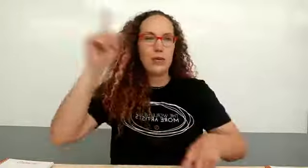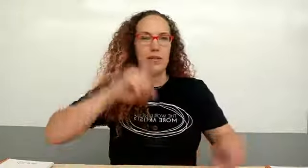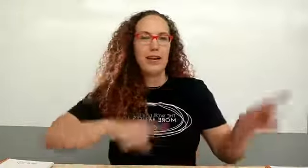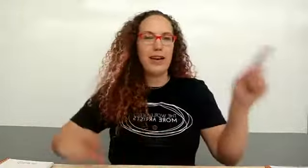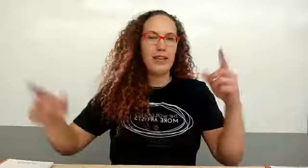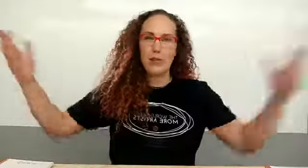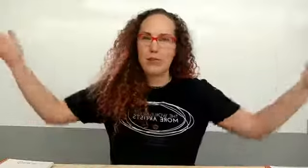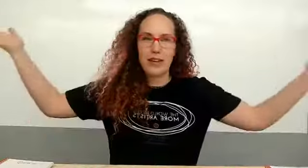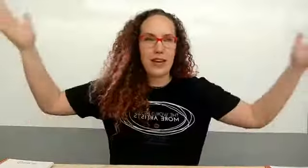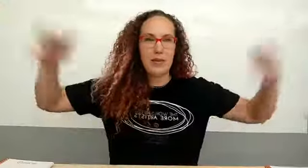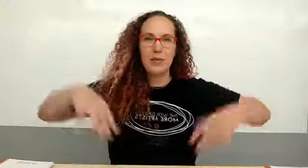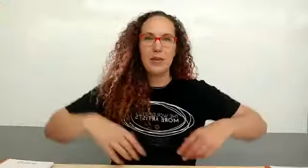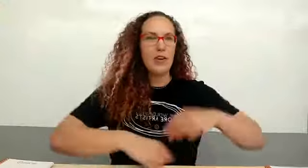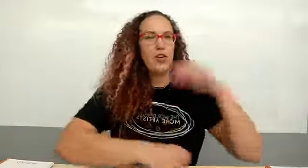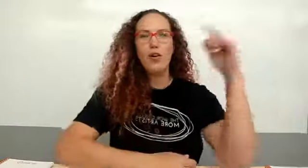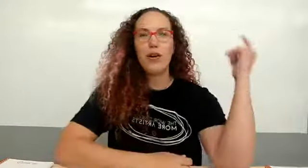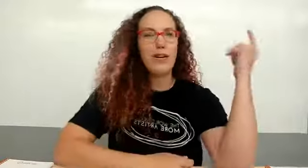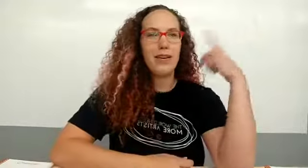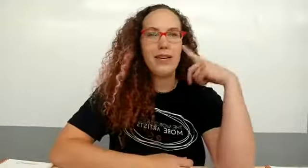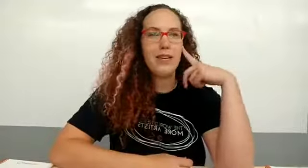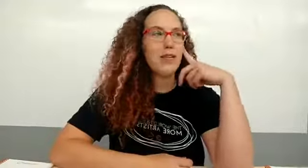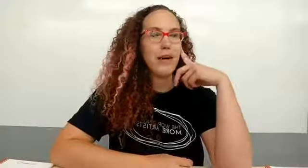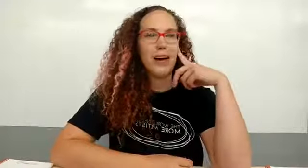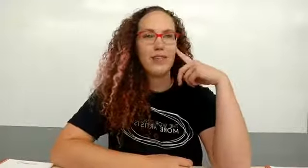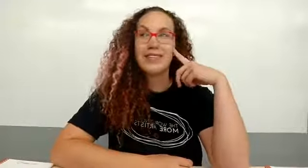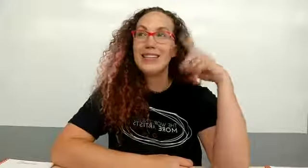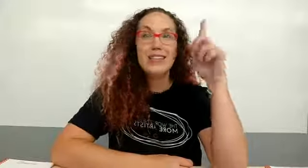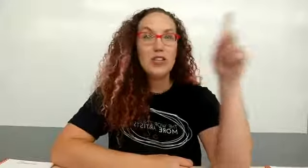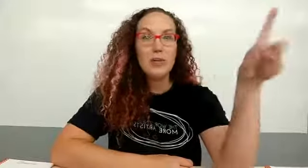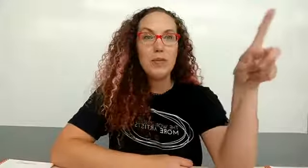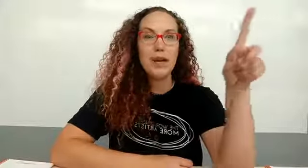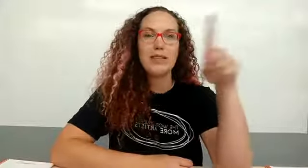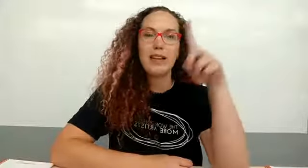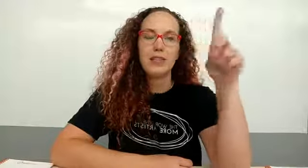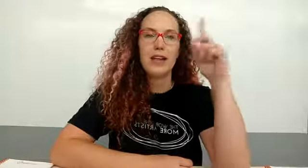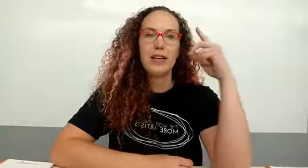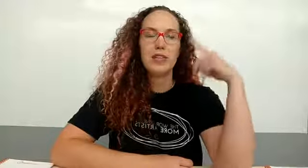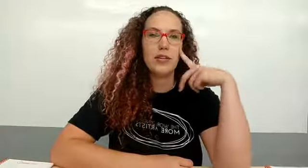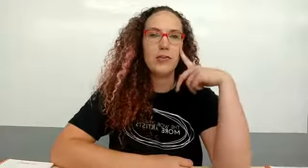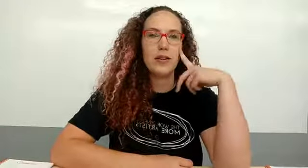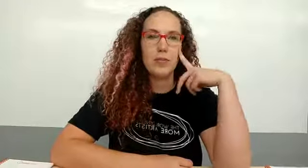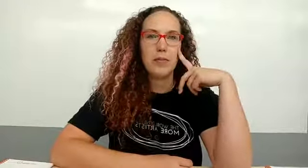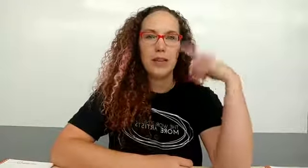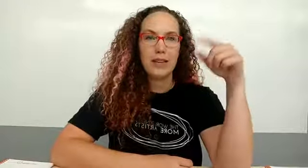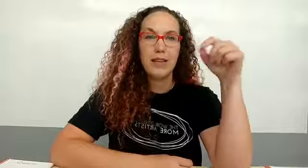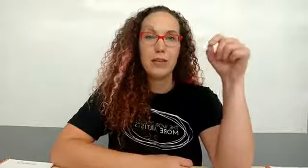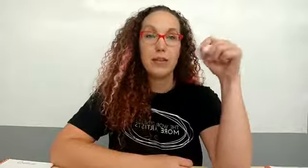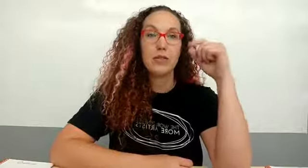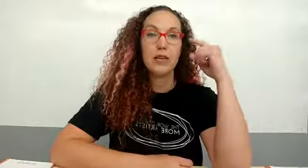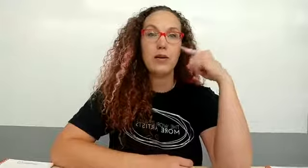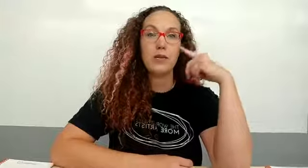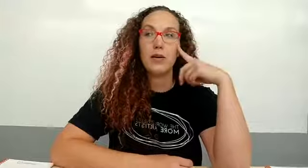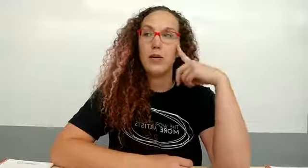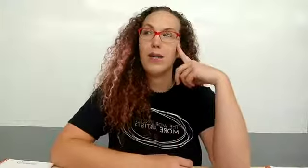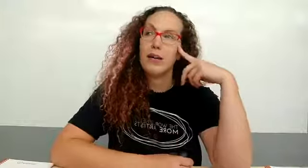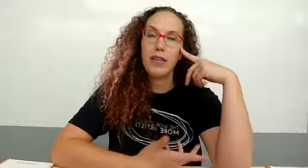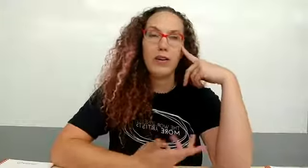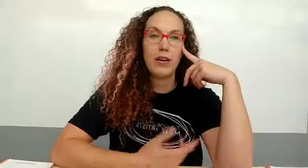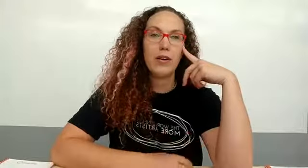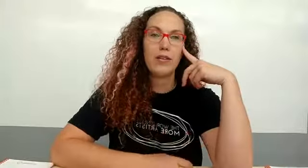and of course i am nowhere near my house this is new to me you guys i live right down the street from the like the liberty studio so i'm like 30 minutes